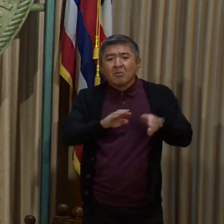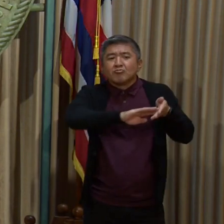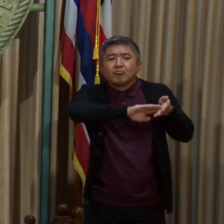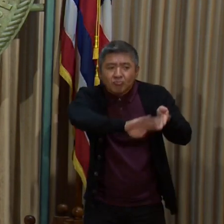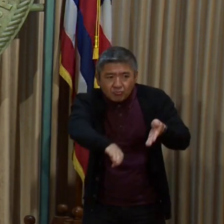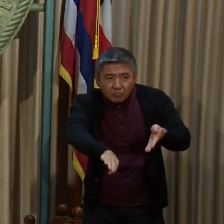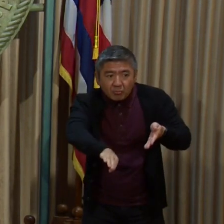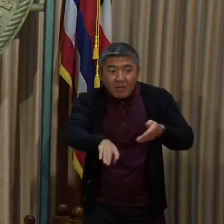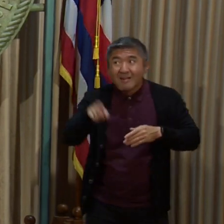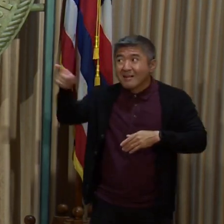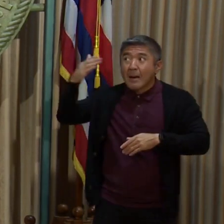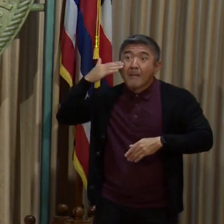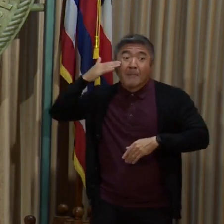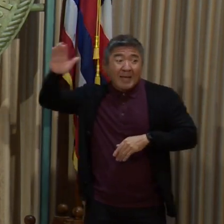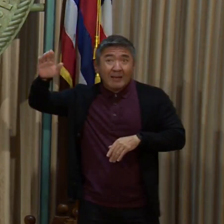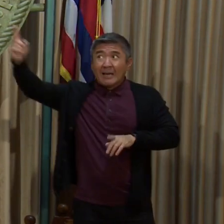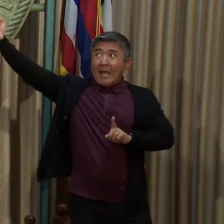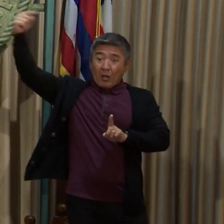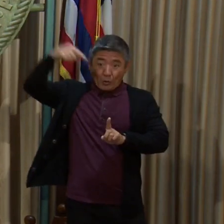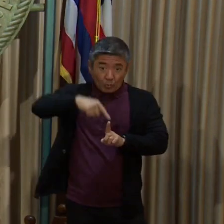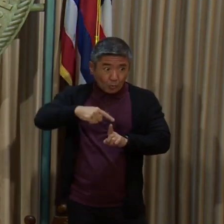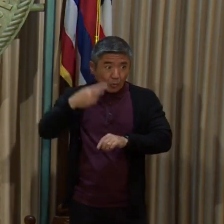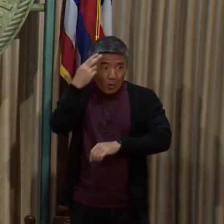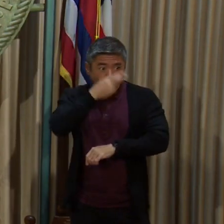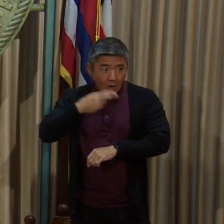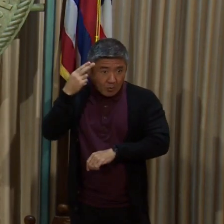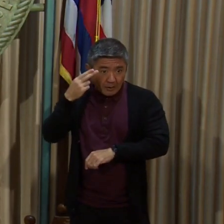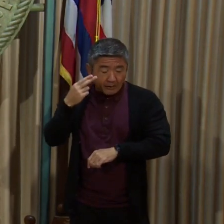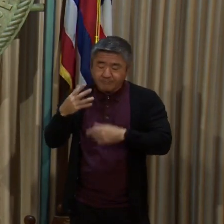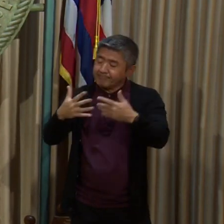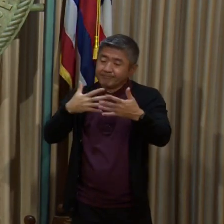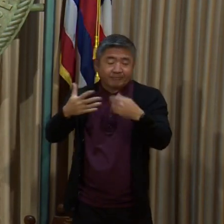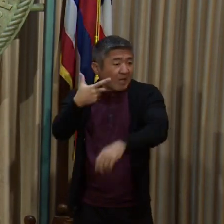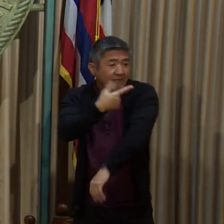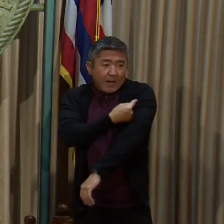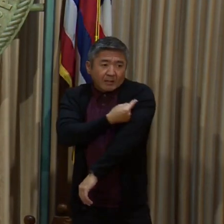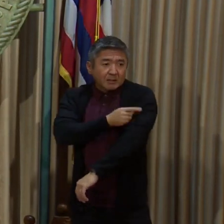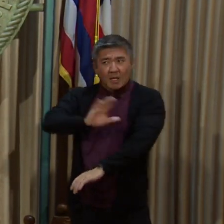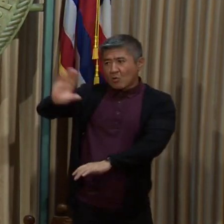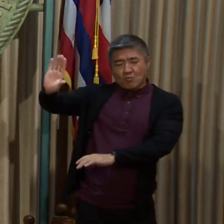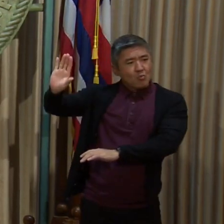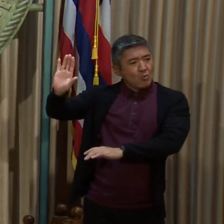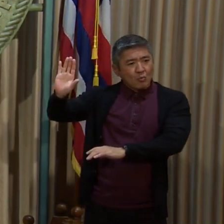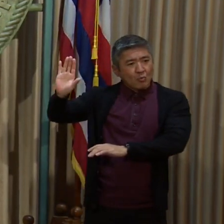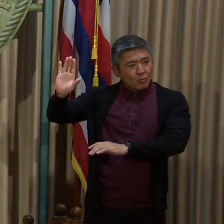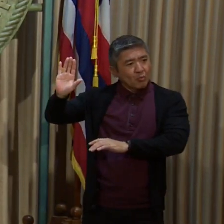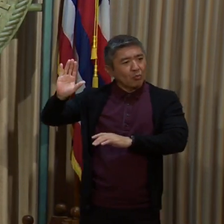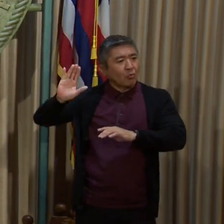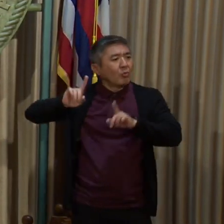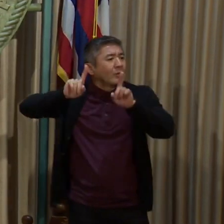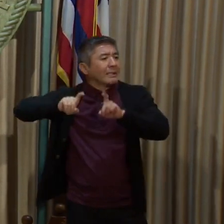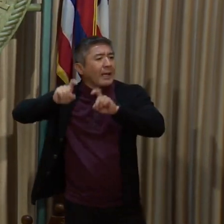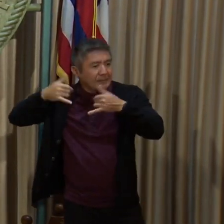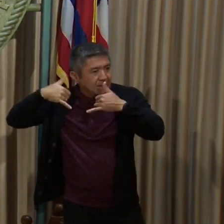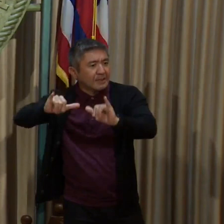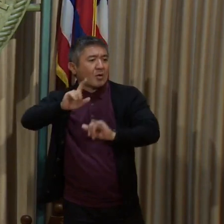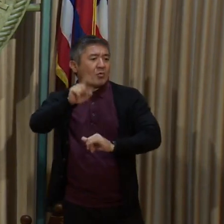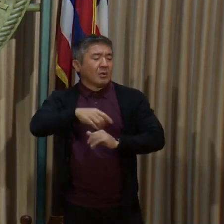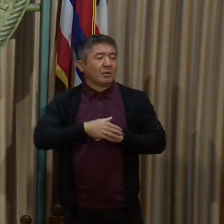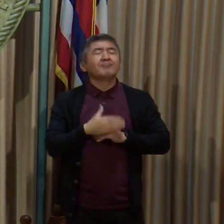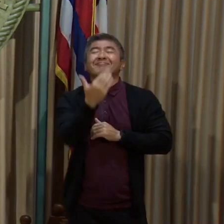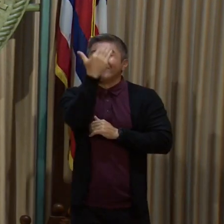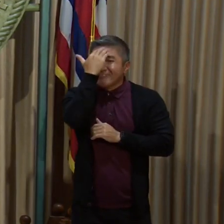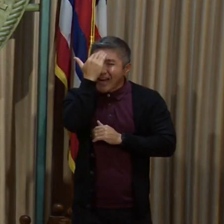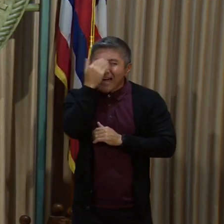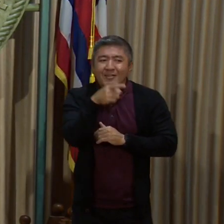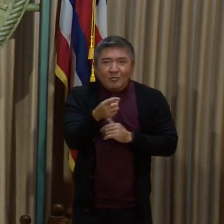Trans-Pacific travelers at this point in time. You know, I do know that there is interest and we